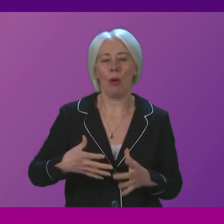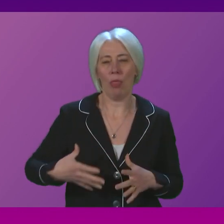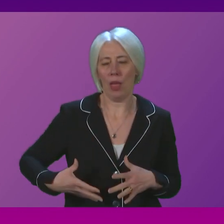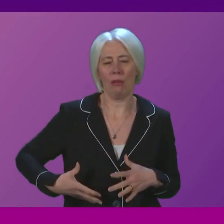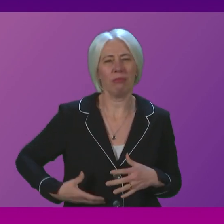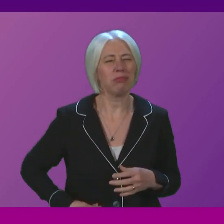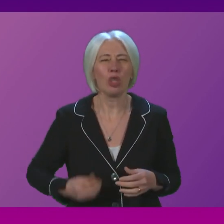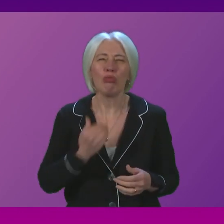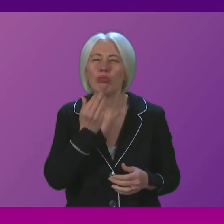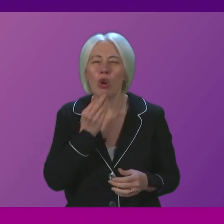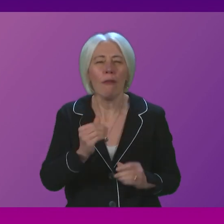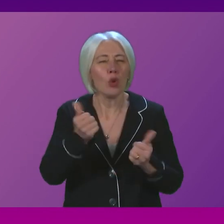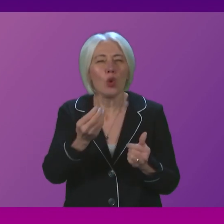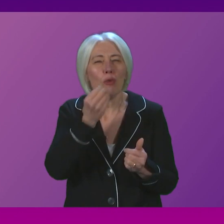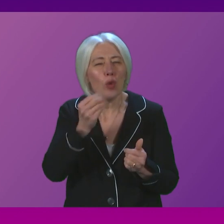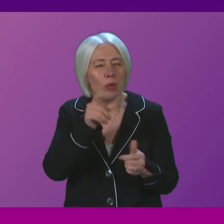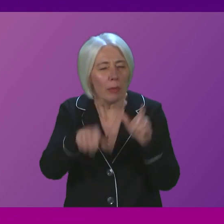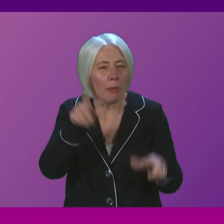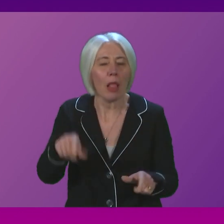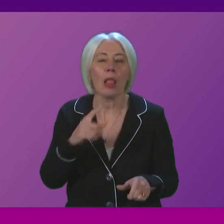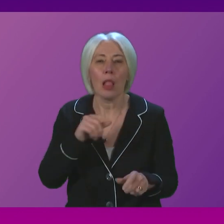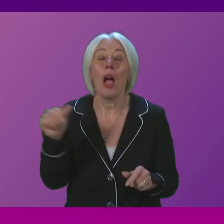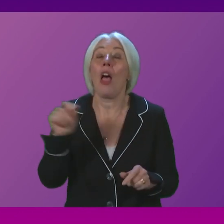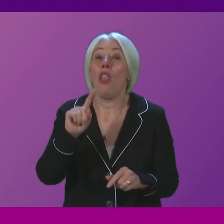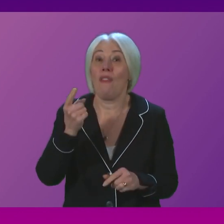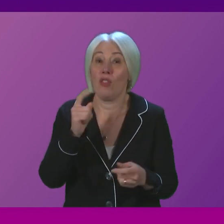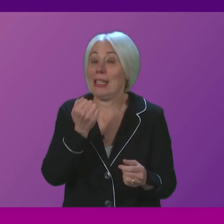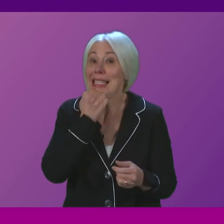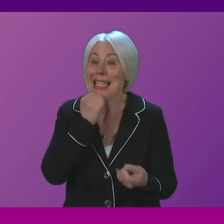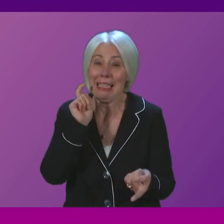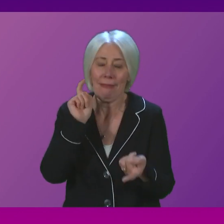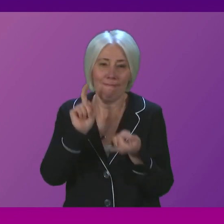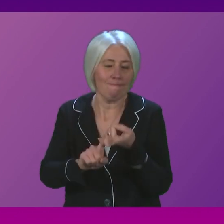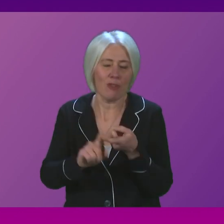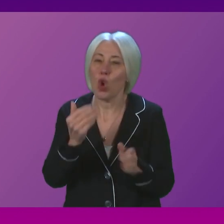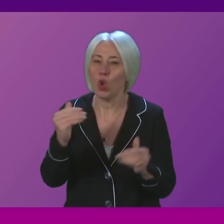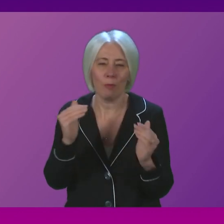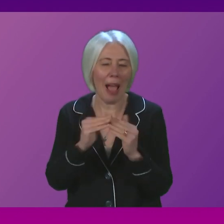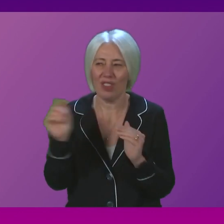working group the initial date set for a meeting wasn't suitable for some of the key participants but